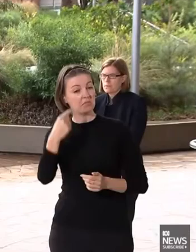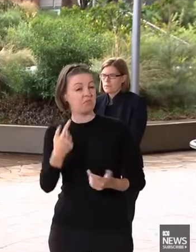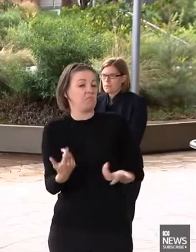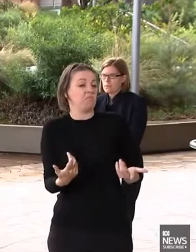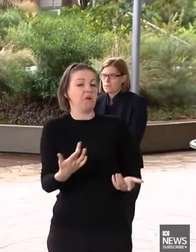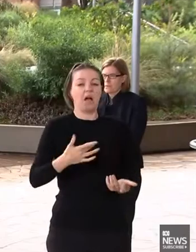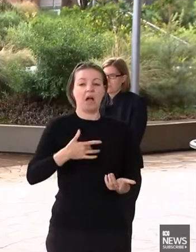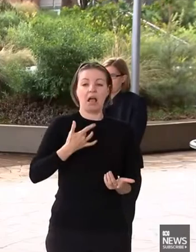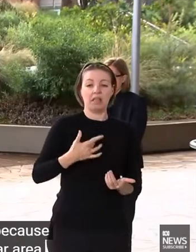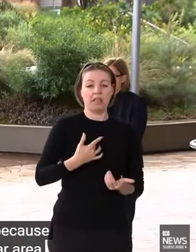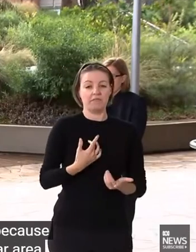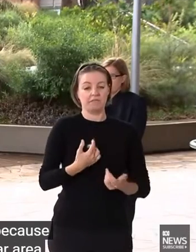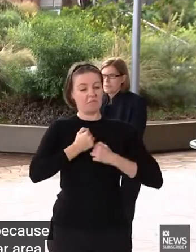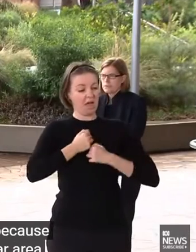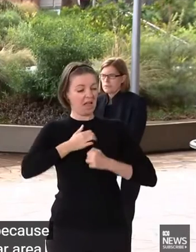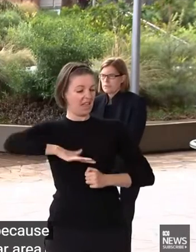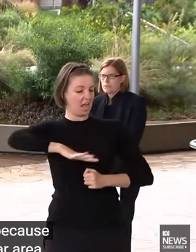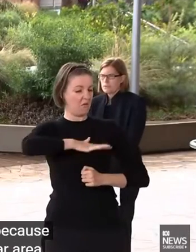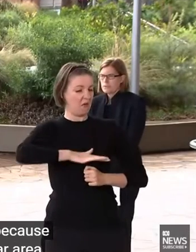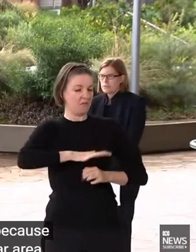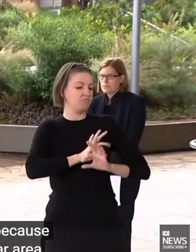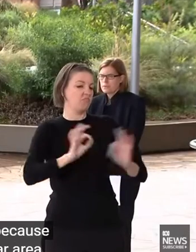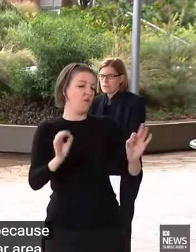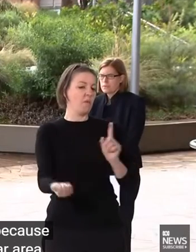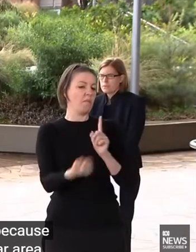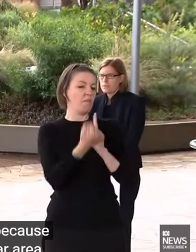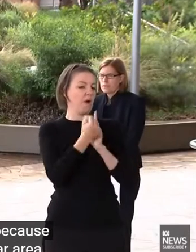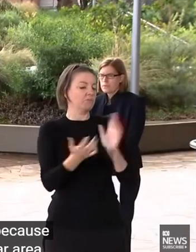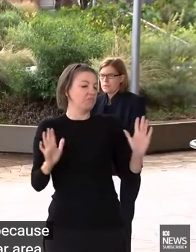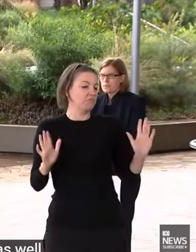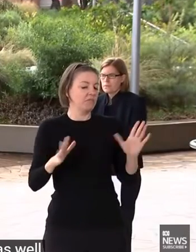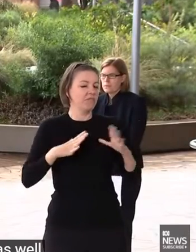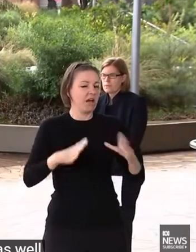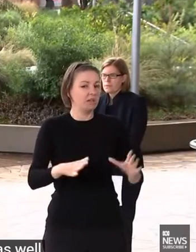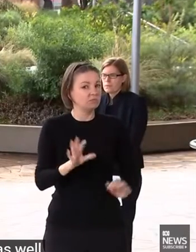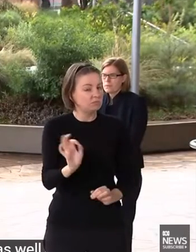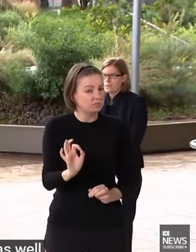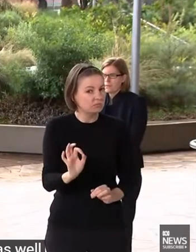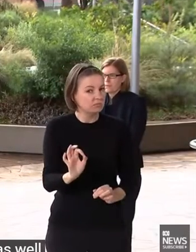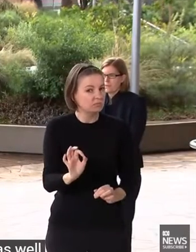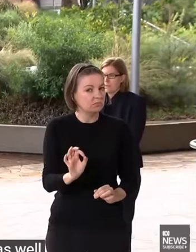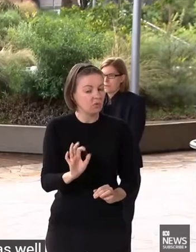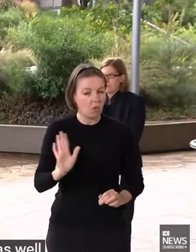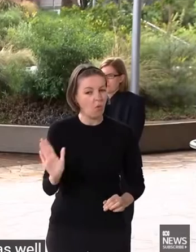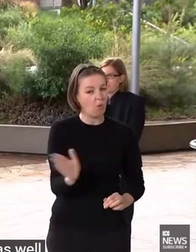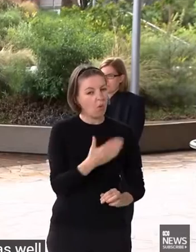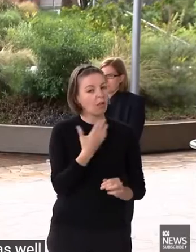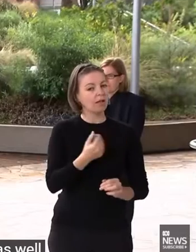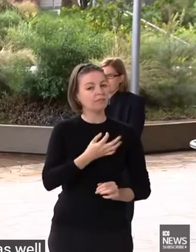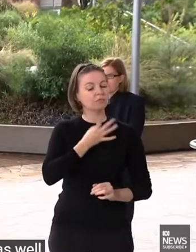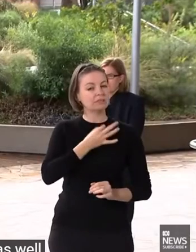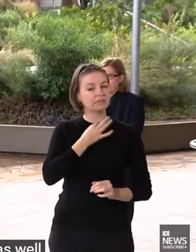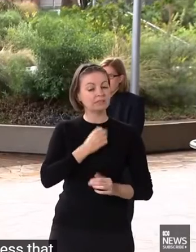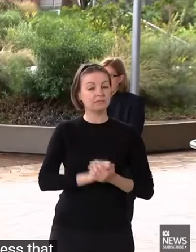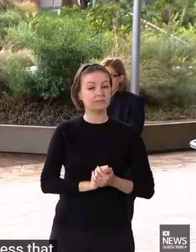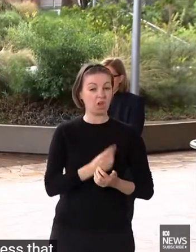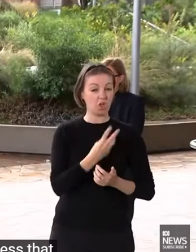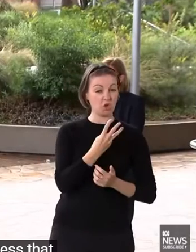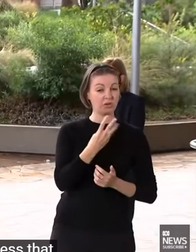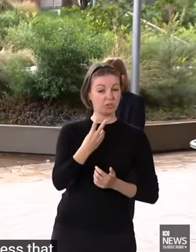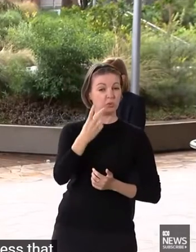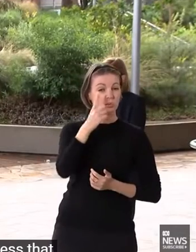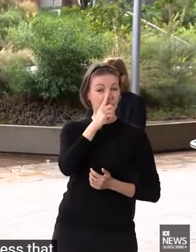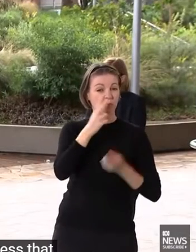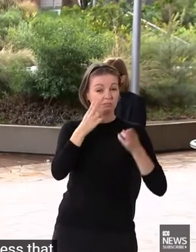area, you're not as vulnerable. Well, I just want to stress that out of these 32 deaths today, these